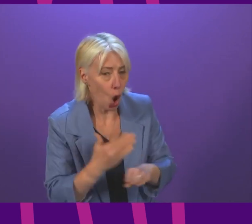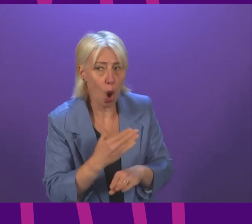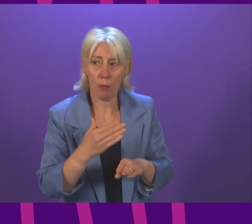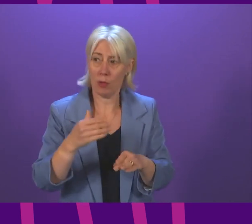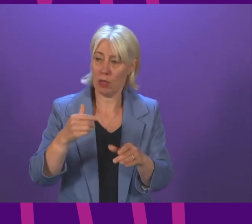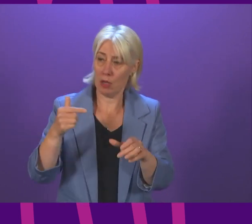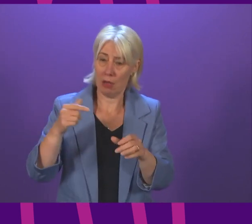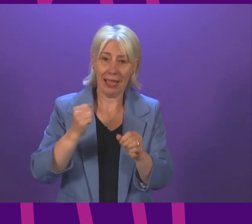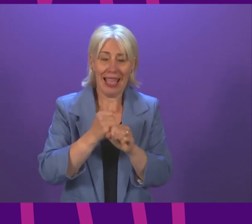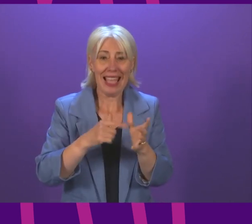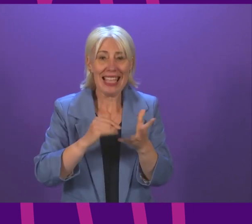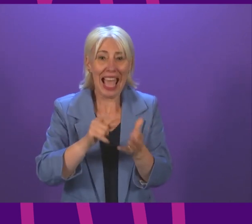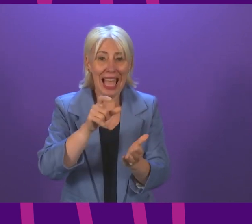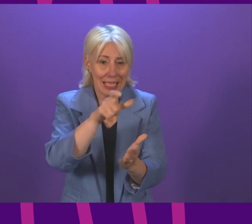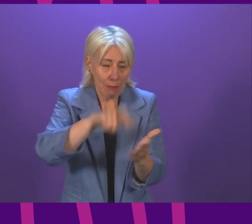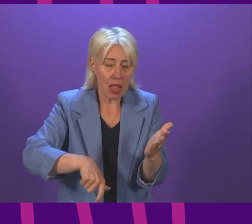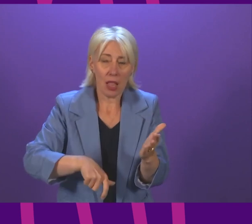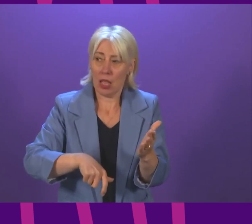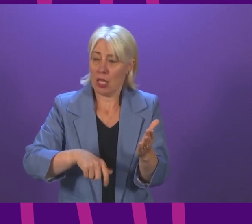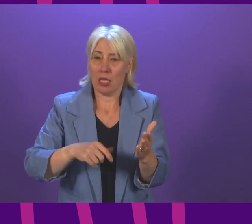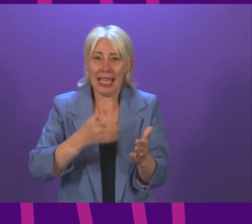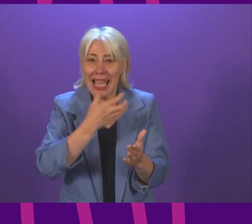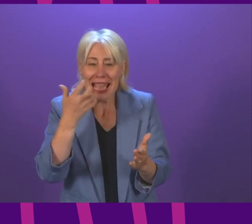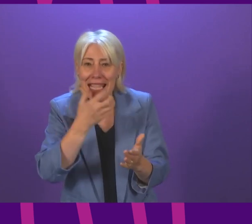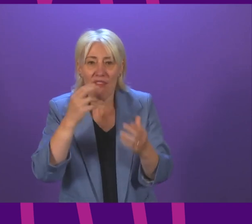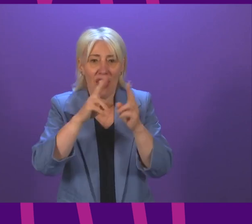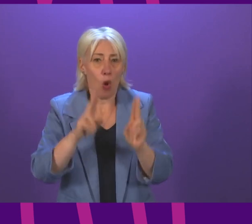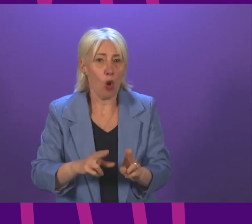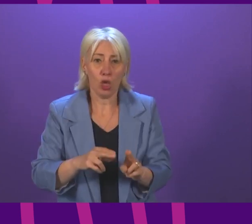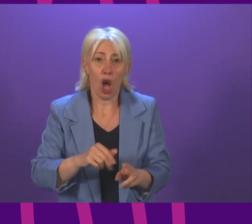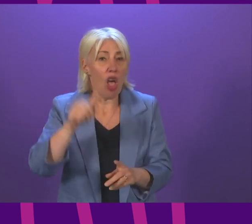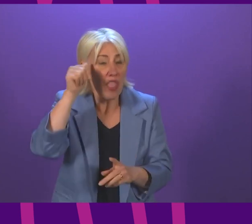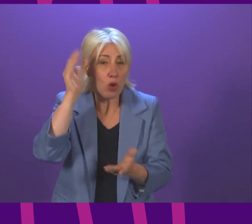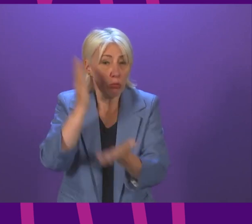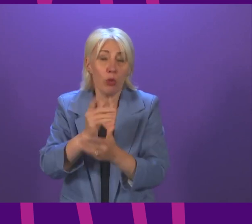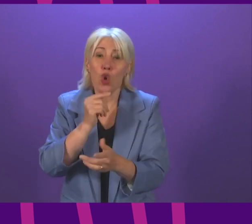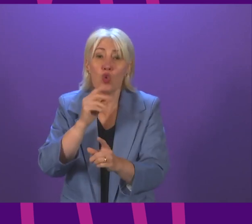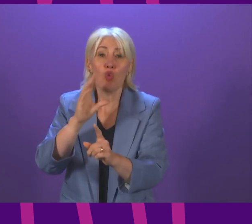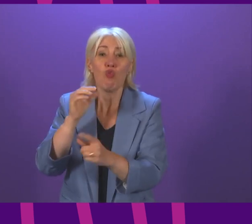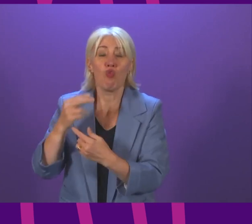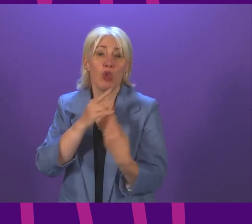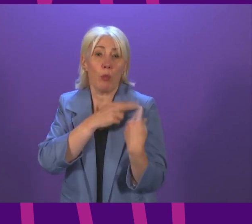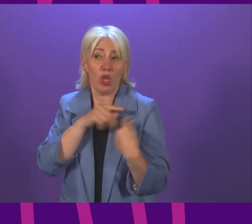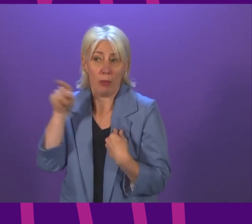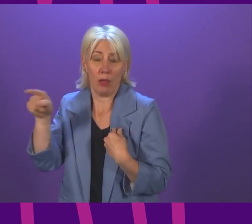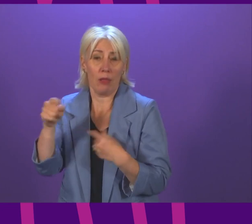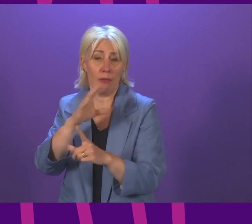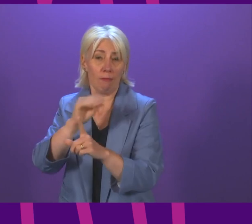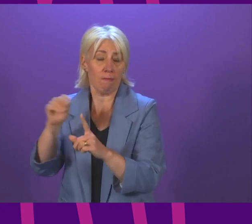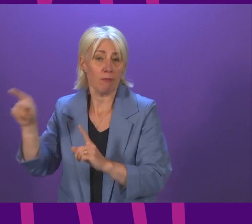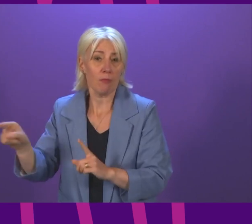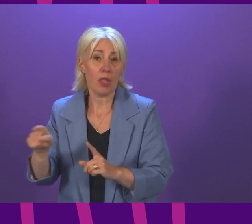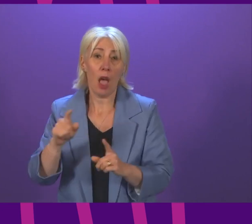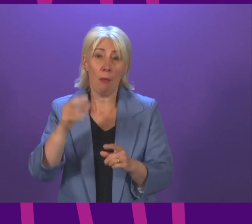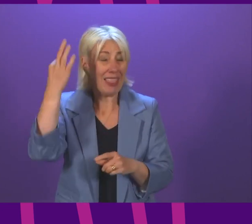their energy bills and they will see it and they will know exactly who is responsible in terms of local government budgets during a decade of